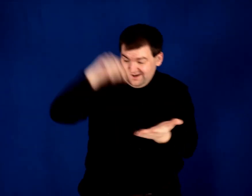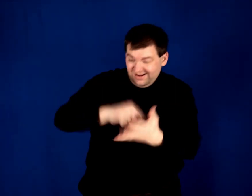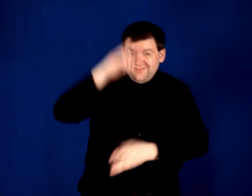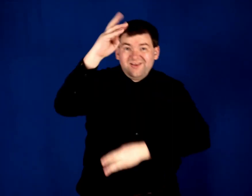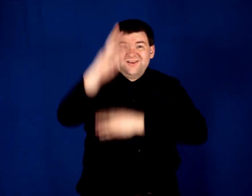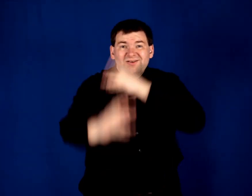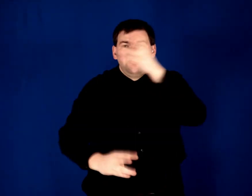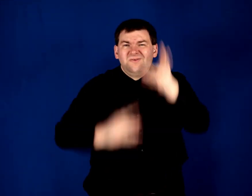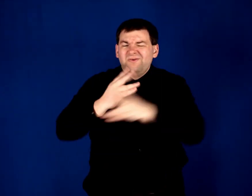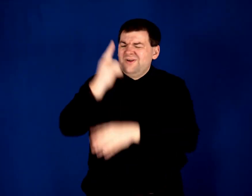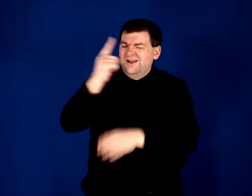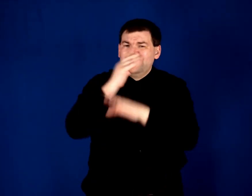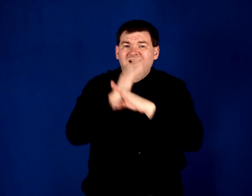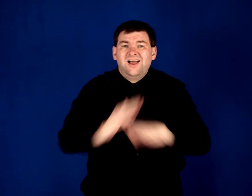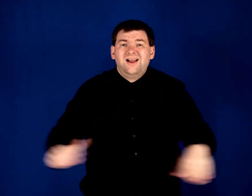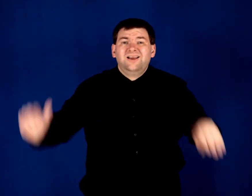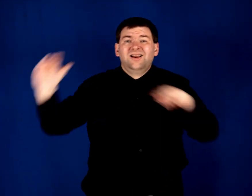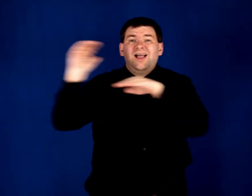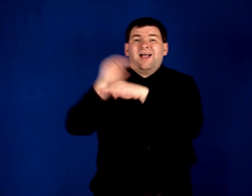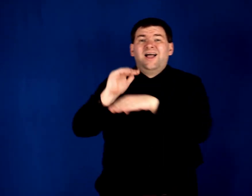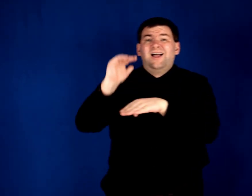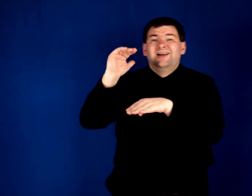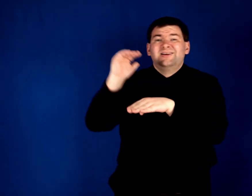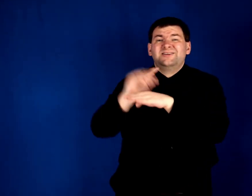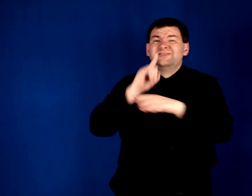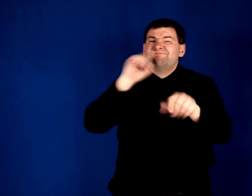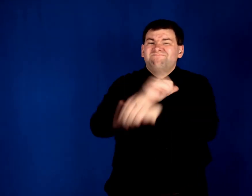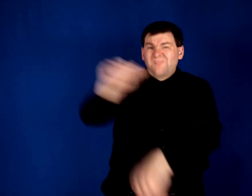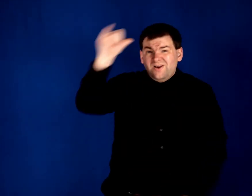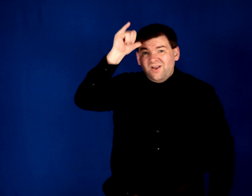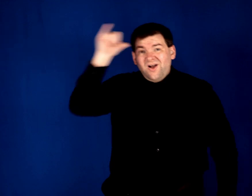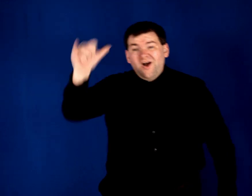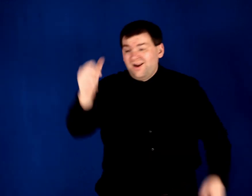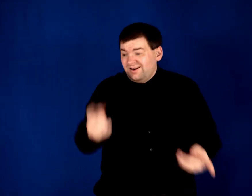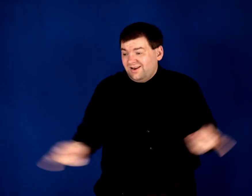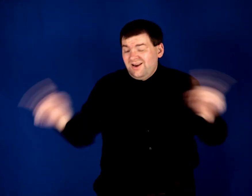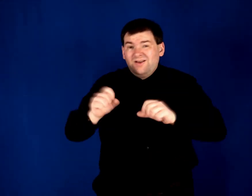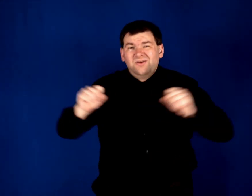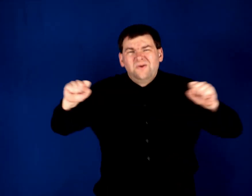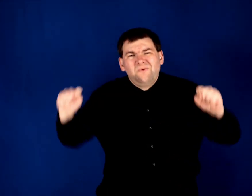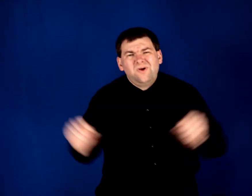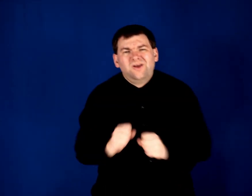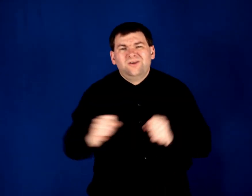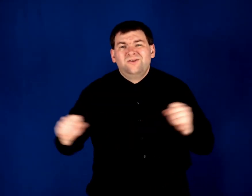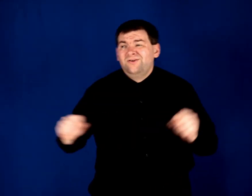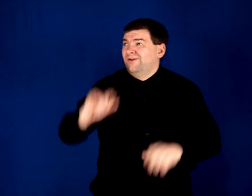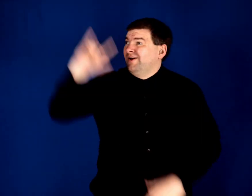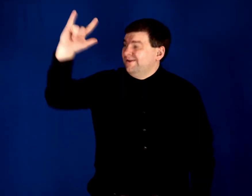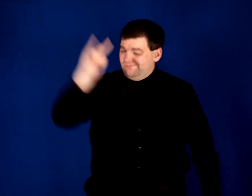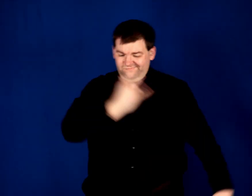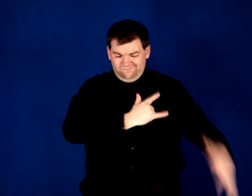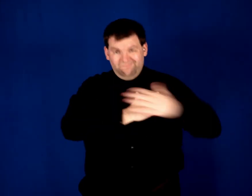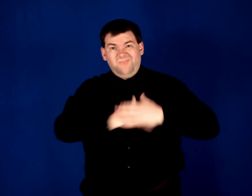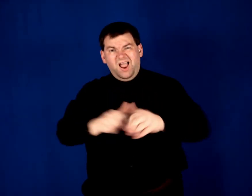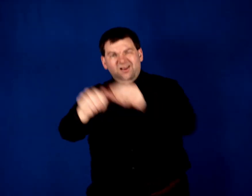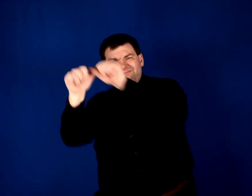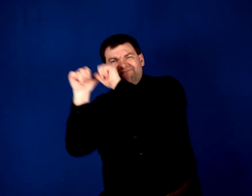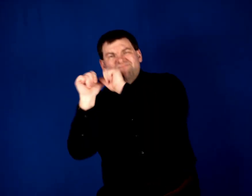the world, one silent night It'd be the longest till of winter The kind that